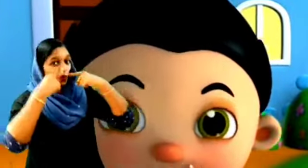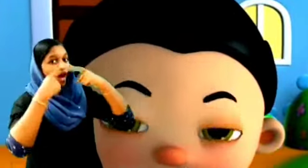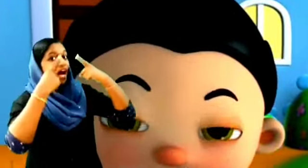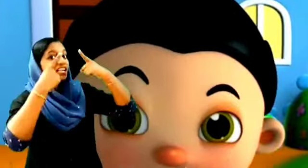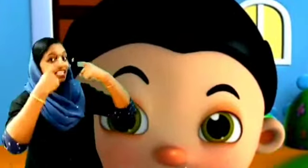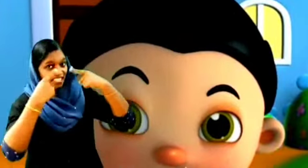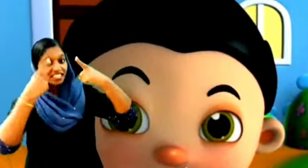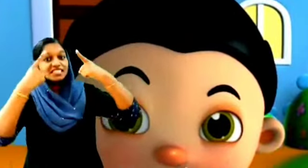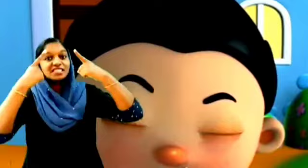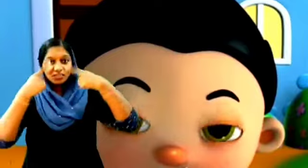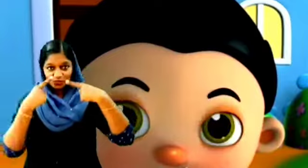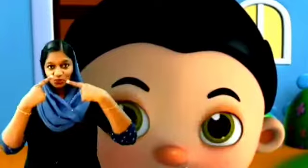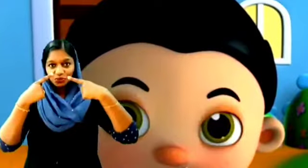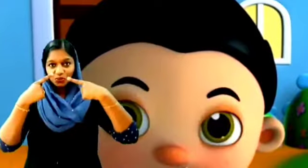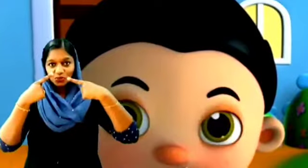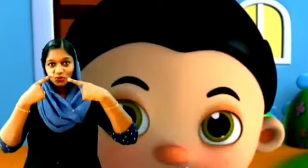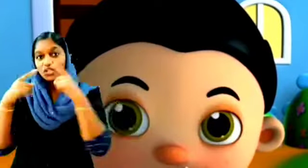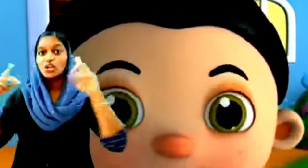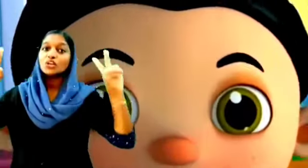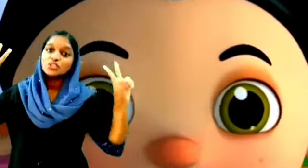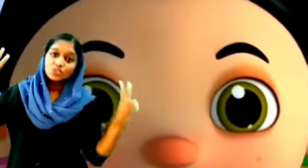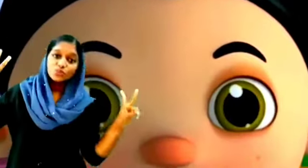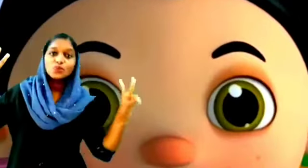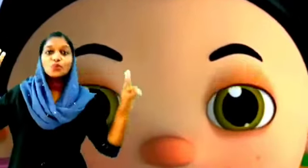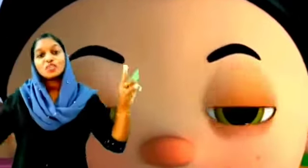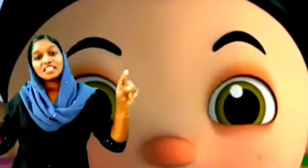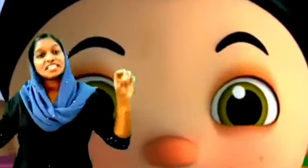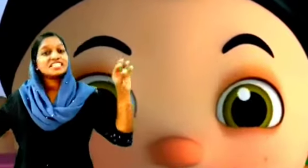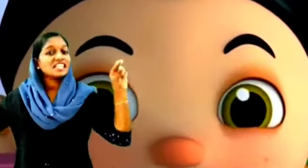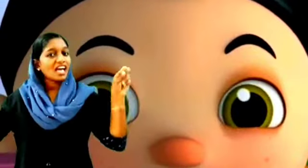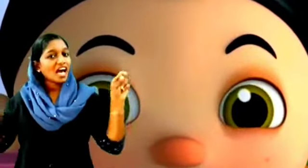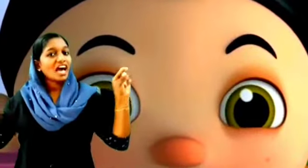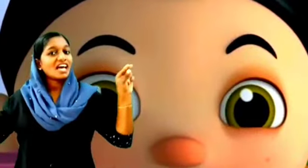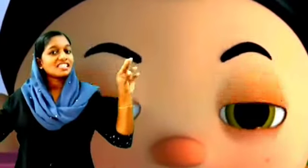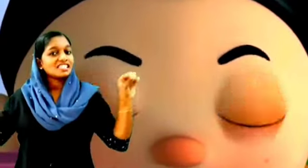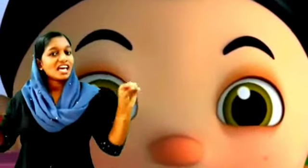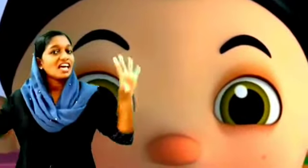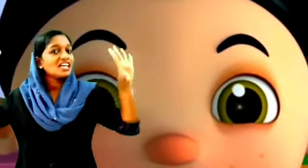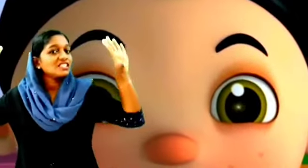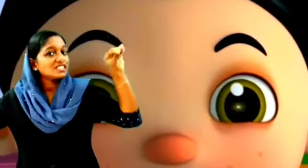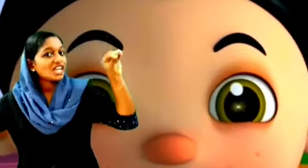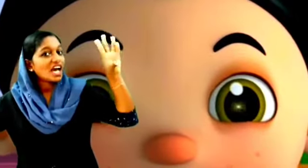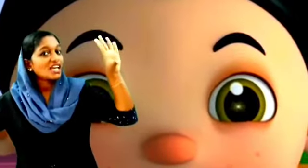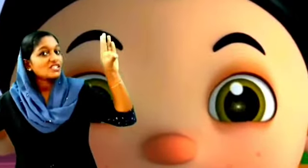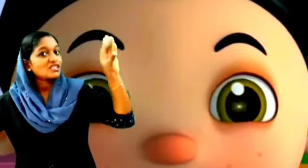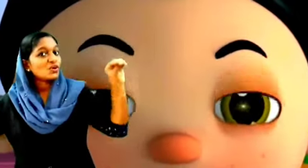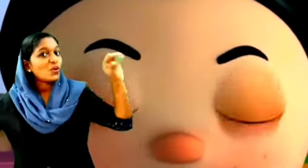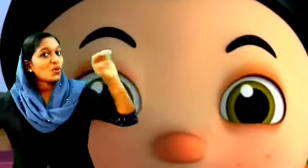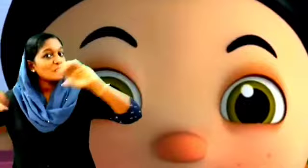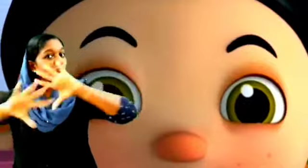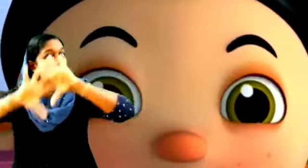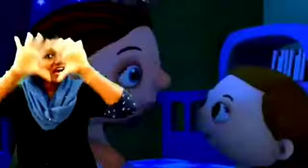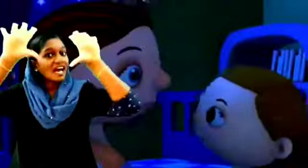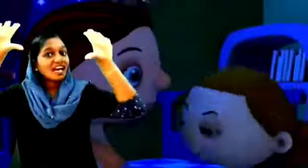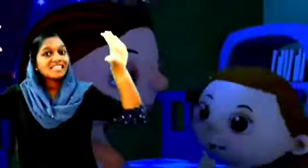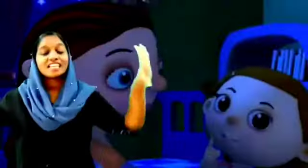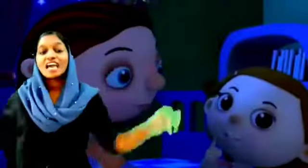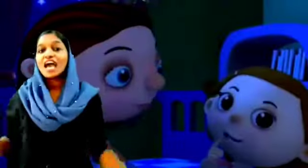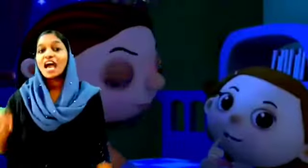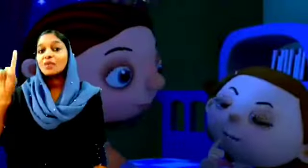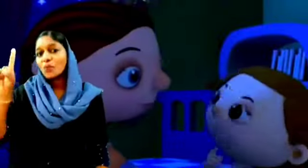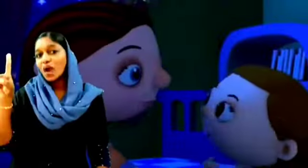and one little nose two little eyes that shine so